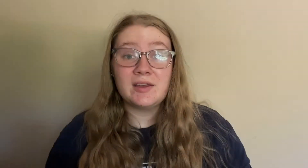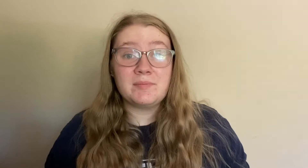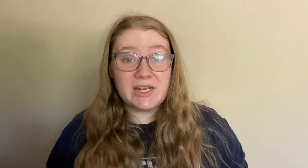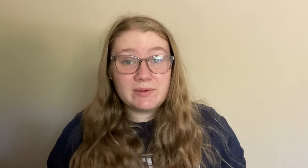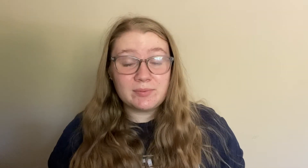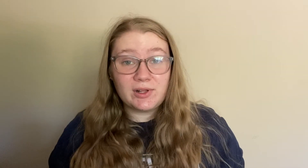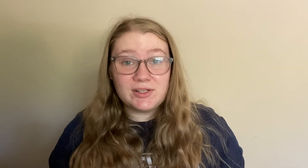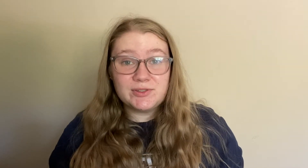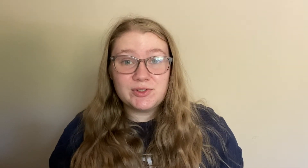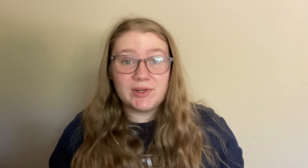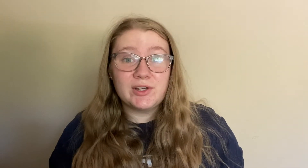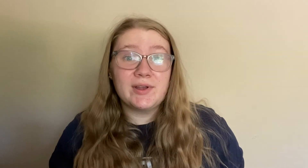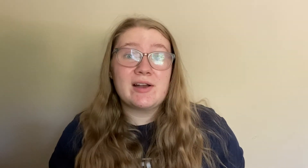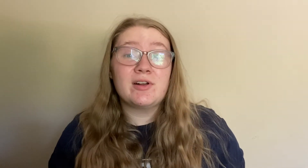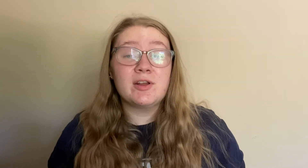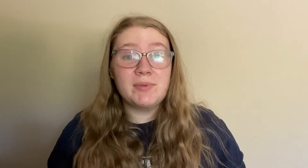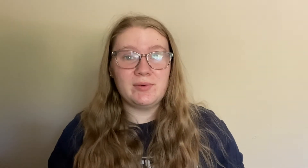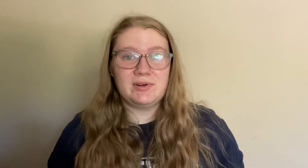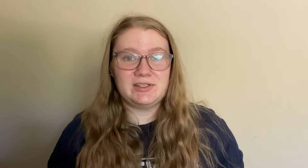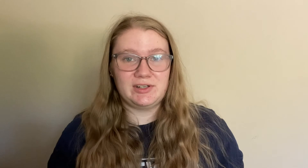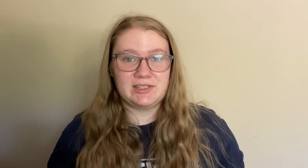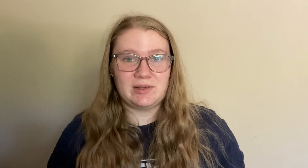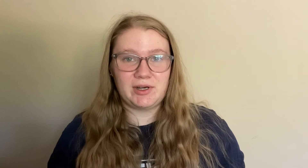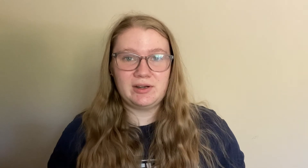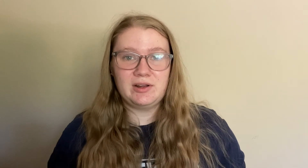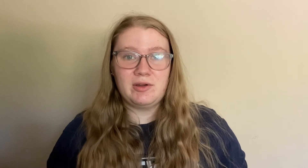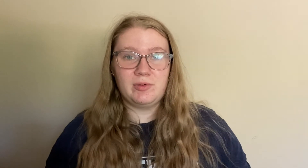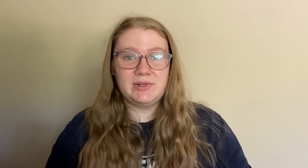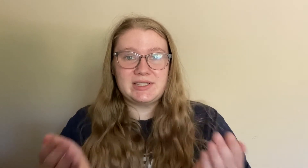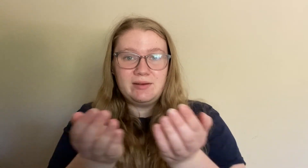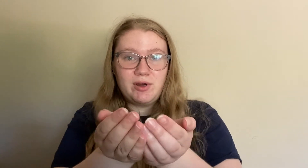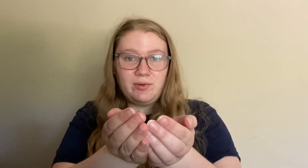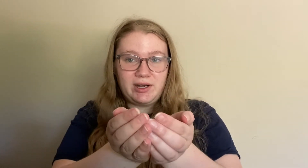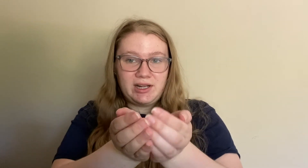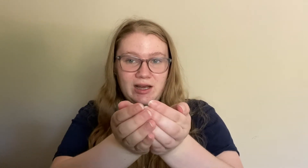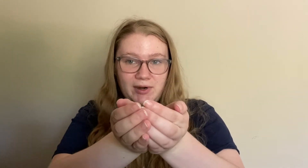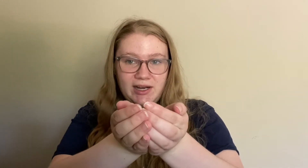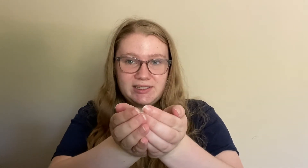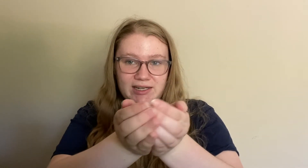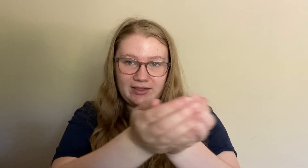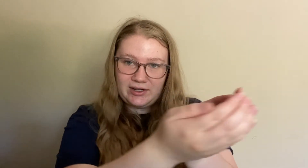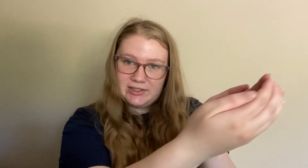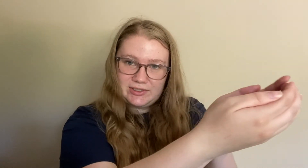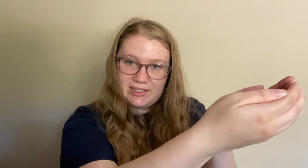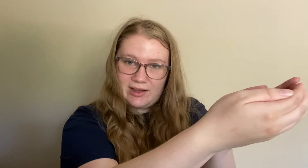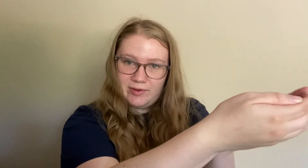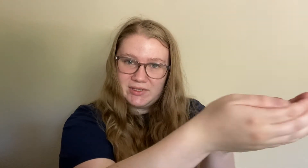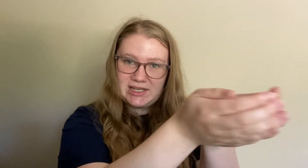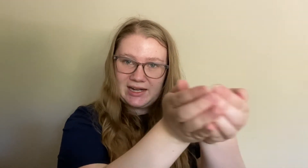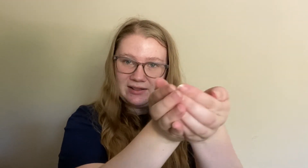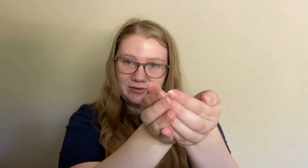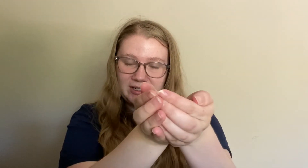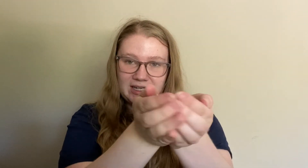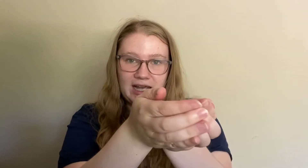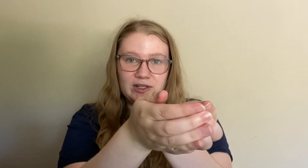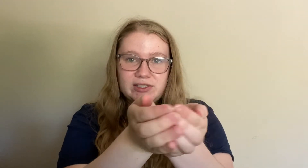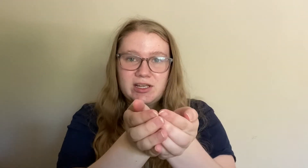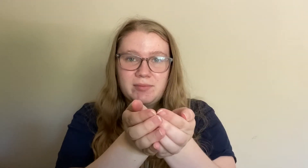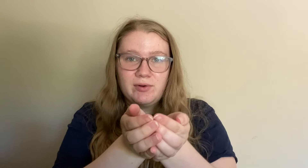Many people also enjoy going out on a boat during the summer. When we sign boat we're going to cup our hands together. Do you see how from the side in the front it kind of looks like a boat